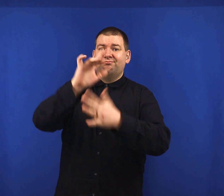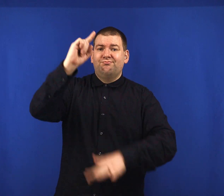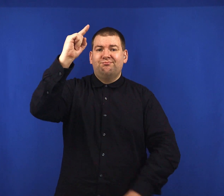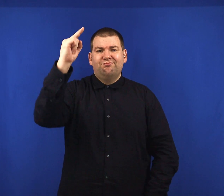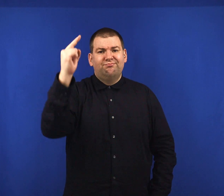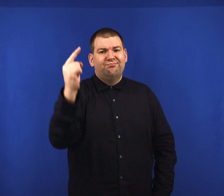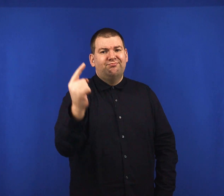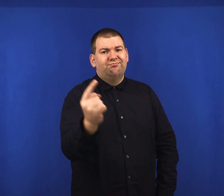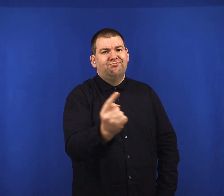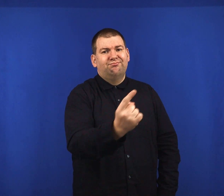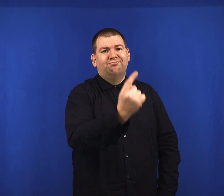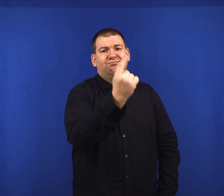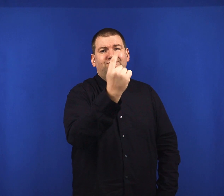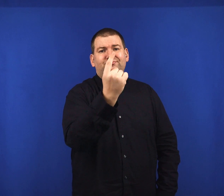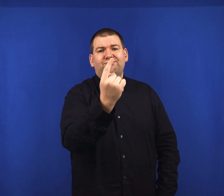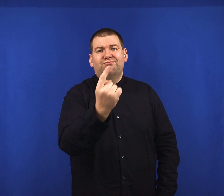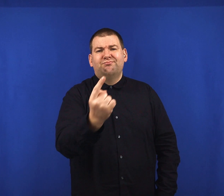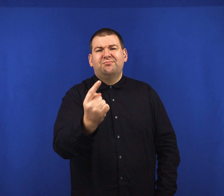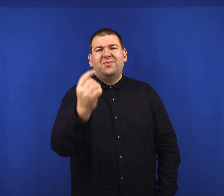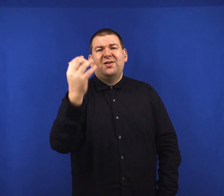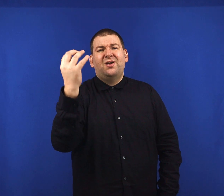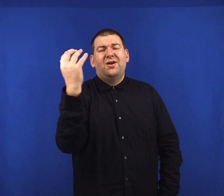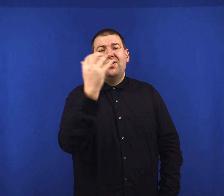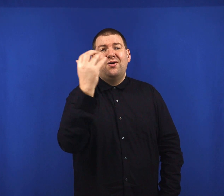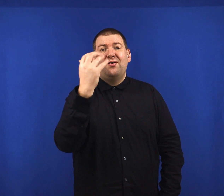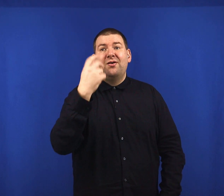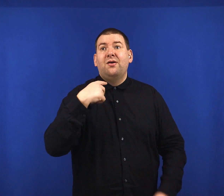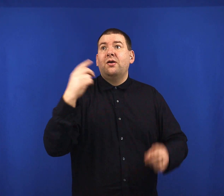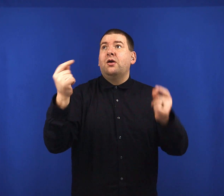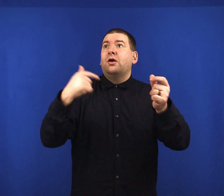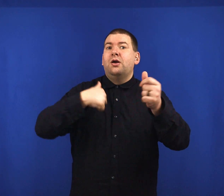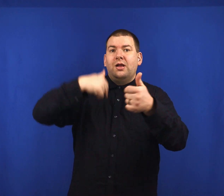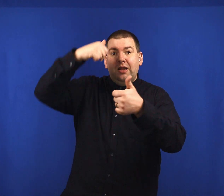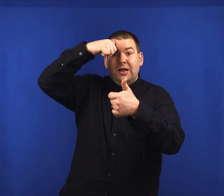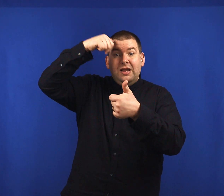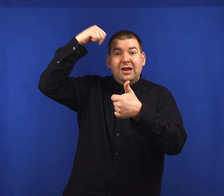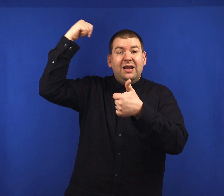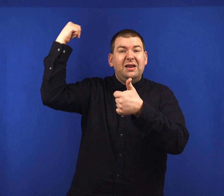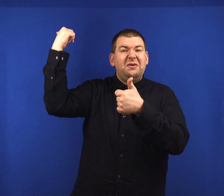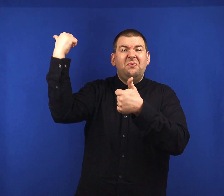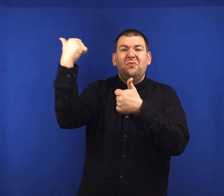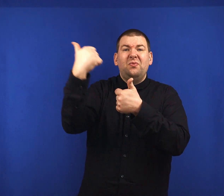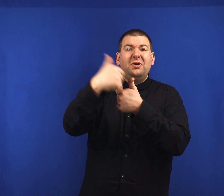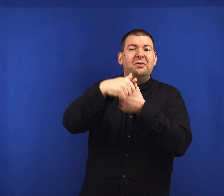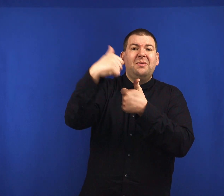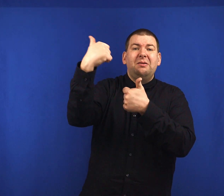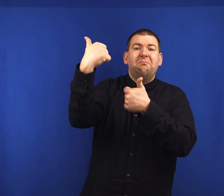alone. Oh, but then I remember